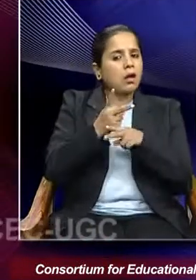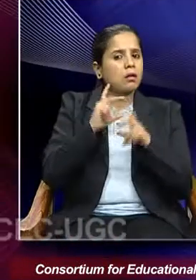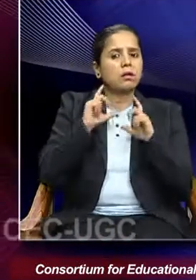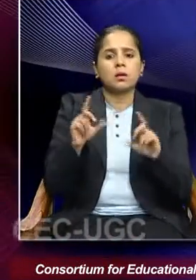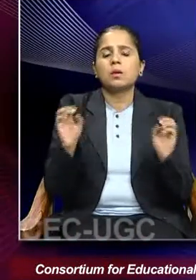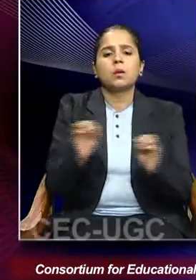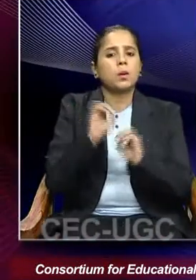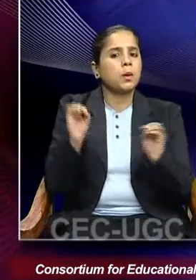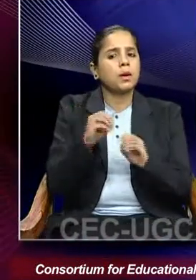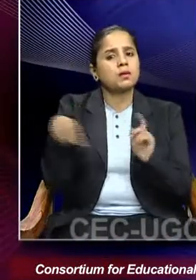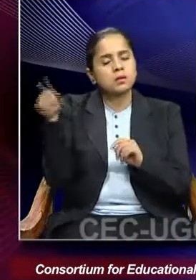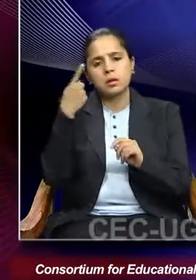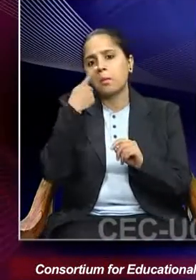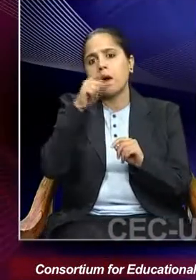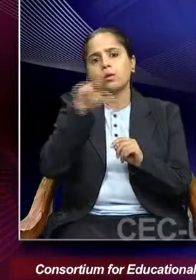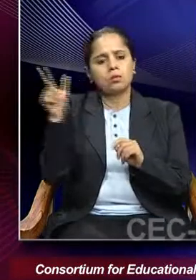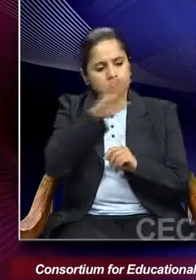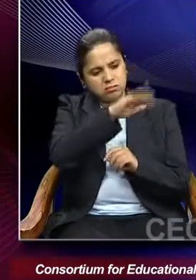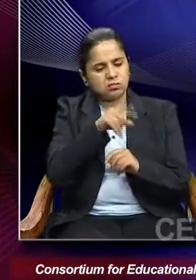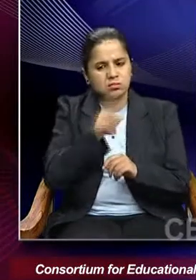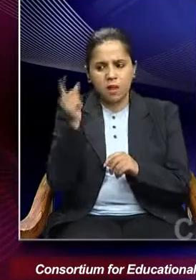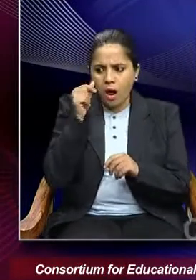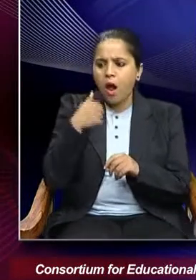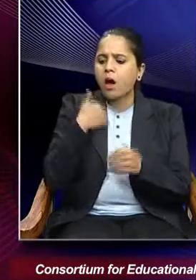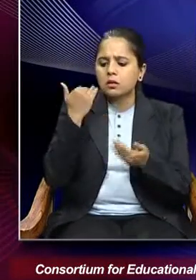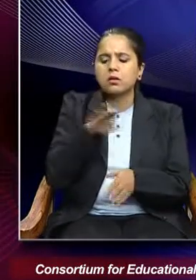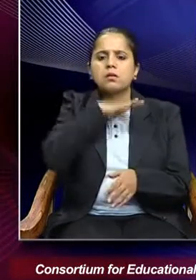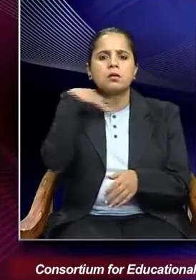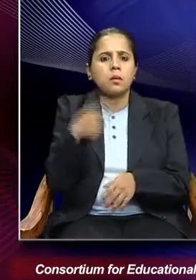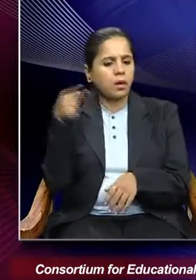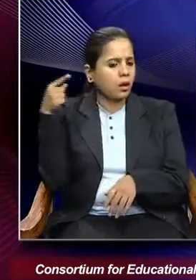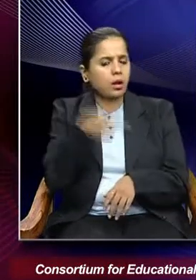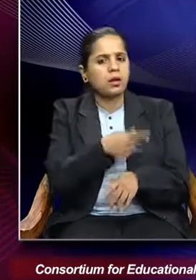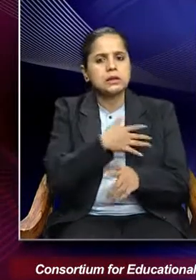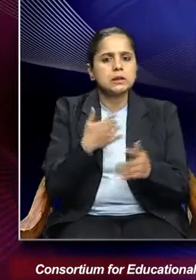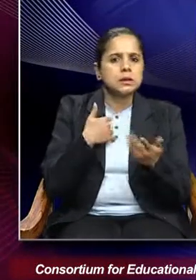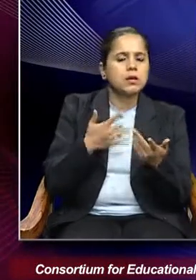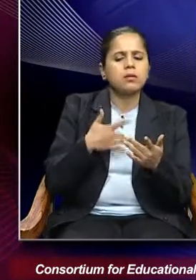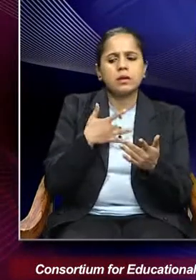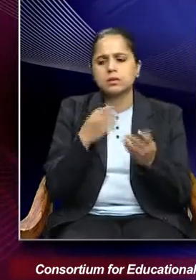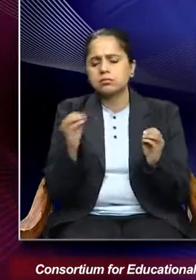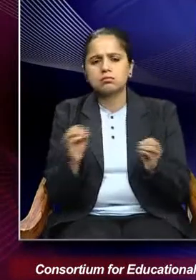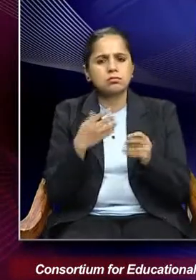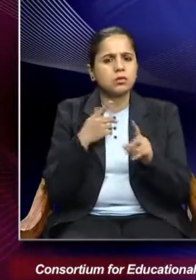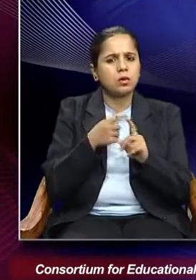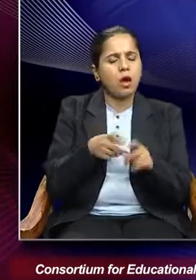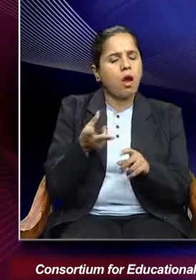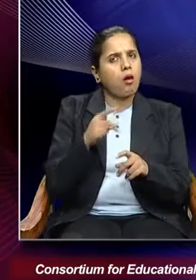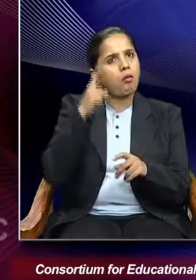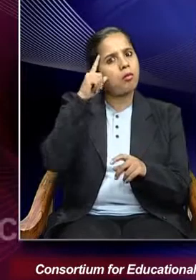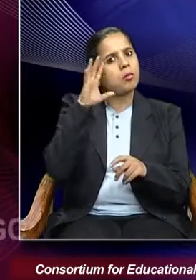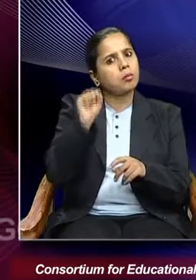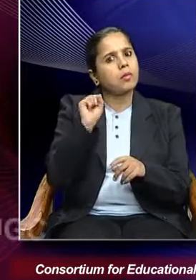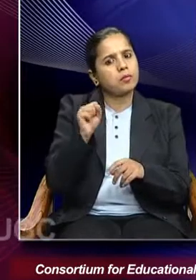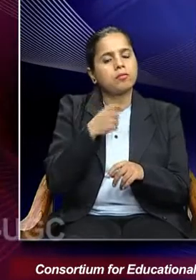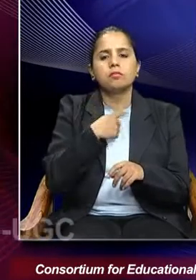herself. Recollecting her feelings of helplessness, Haima Bhatti recalled, I